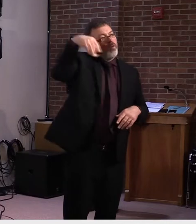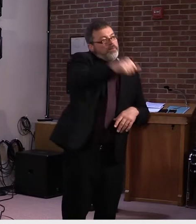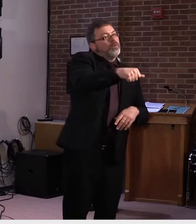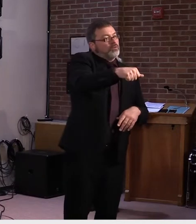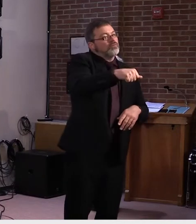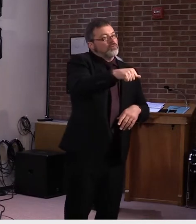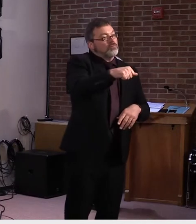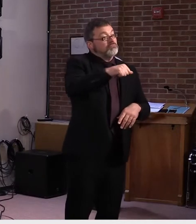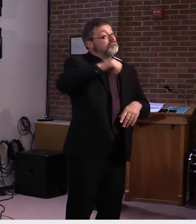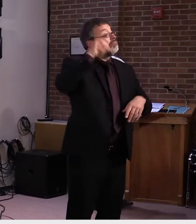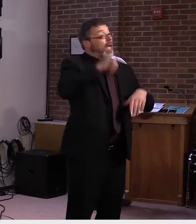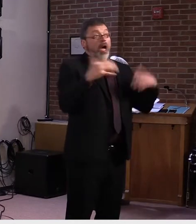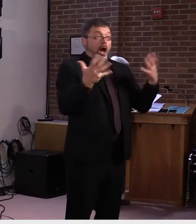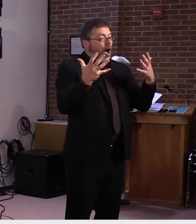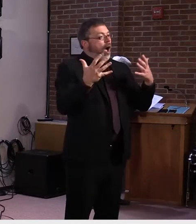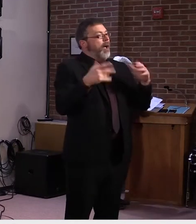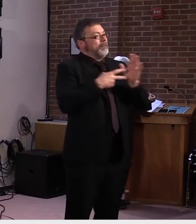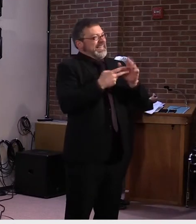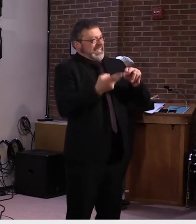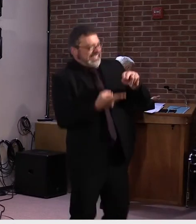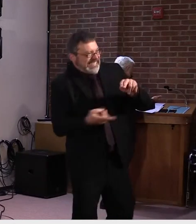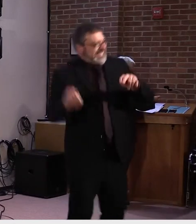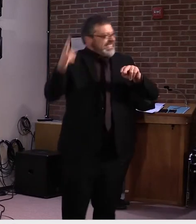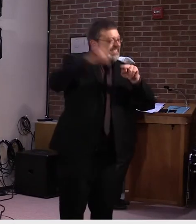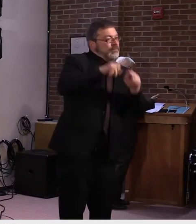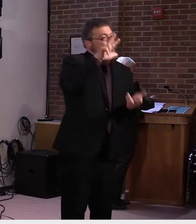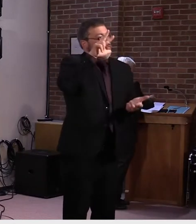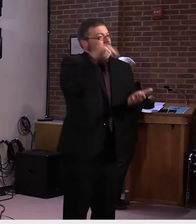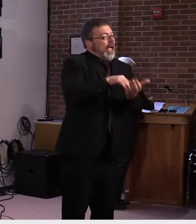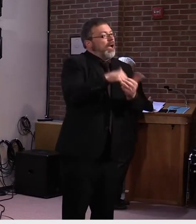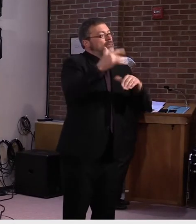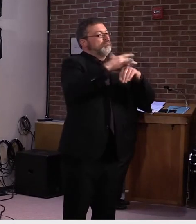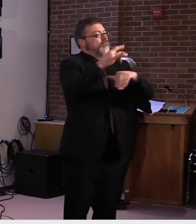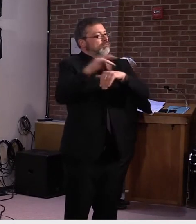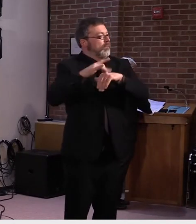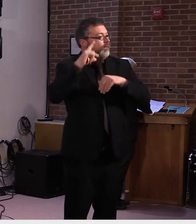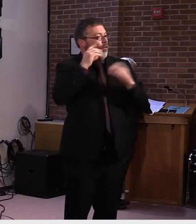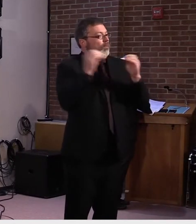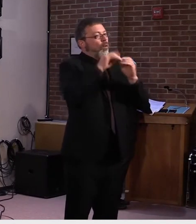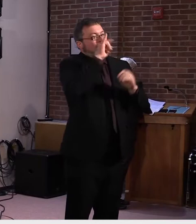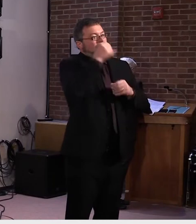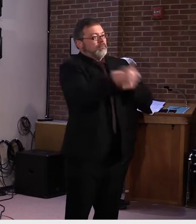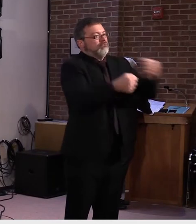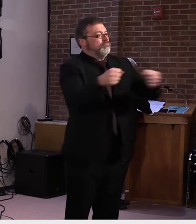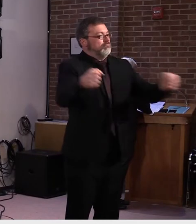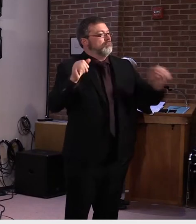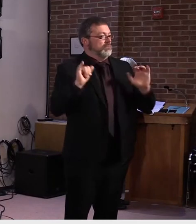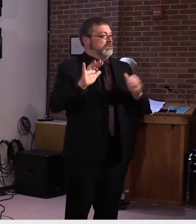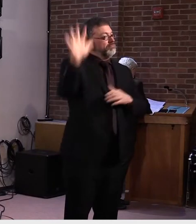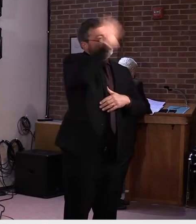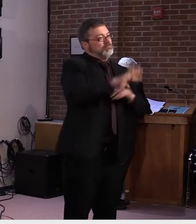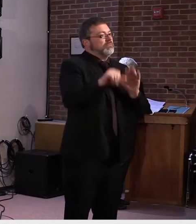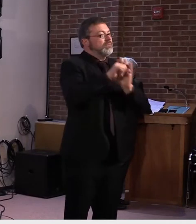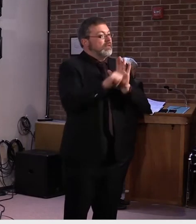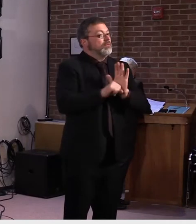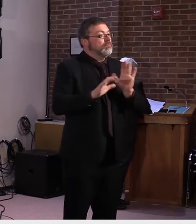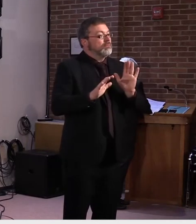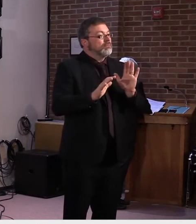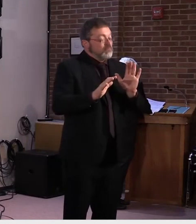Additionally, we'll be developing regional child care hubs for the school-aged children on remote learning days.